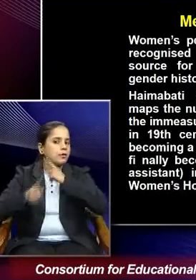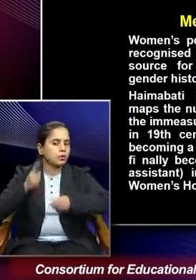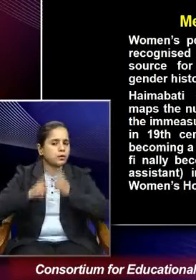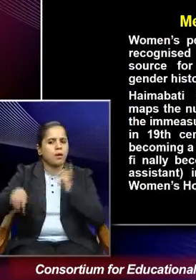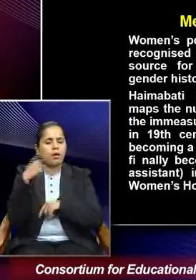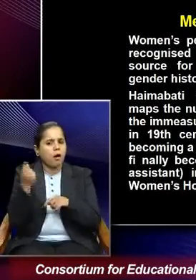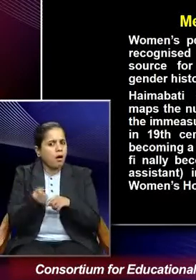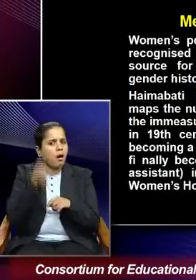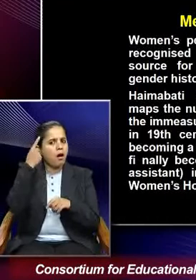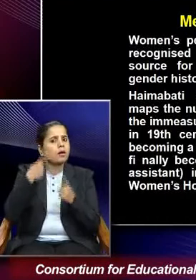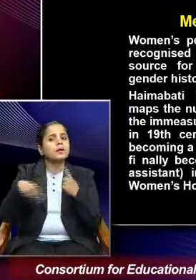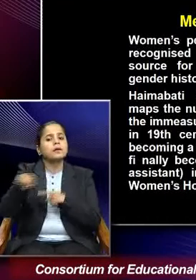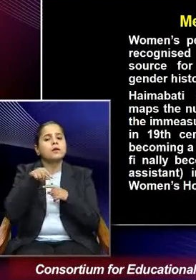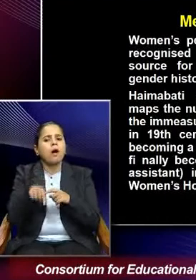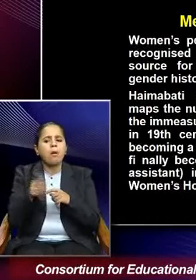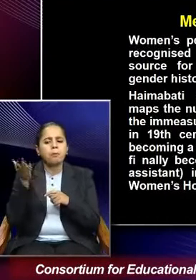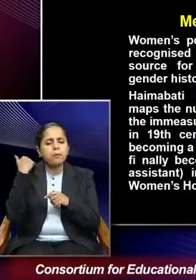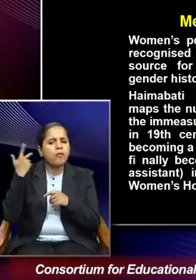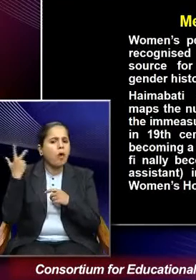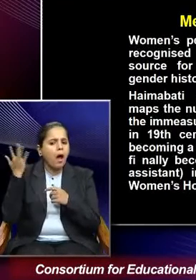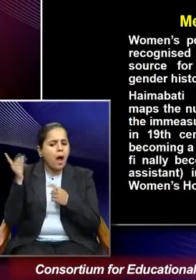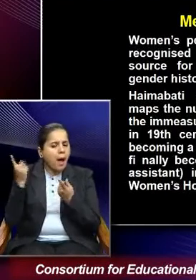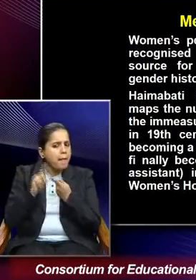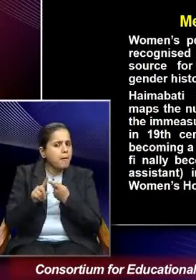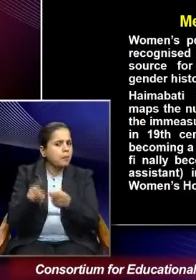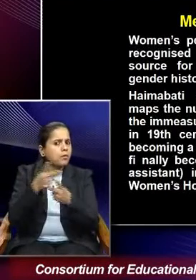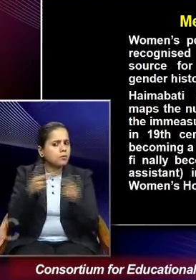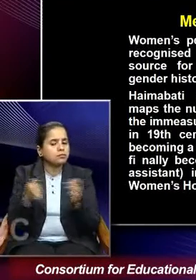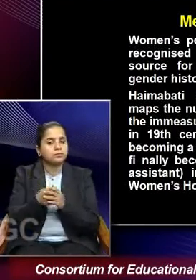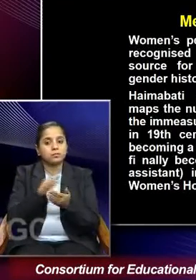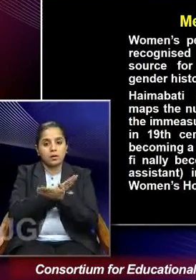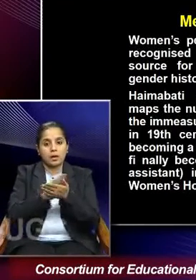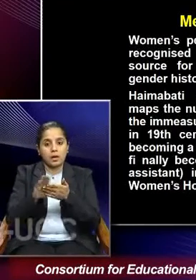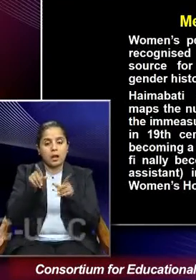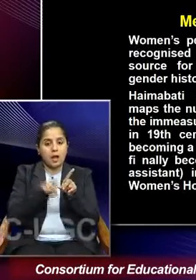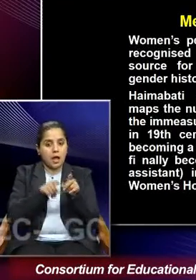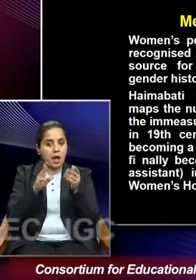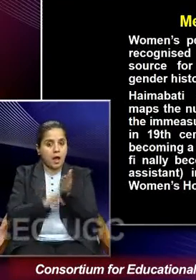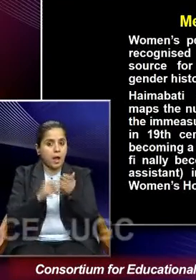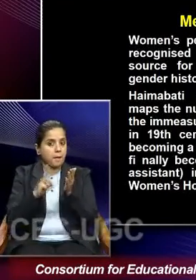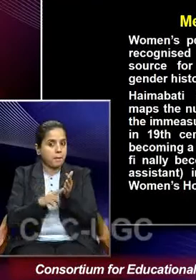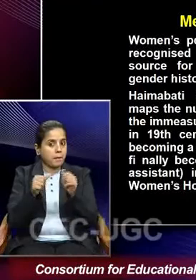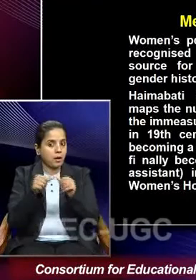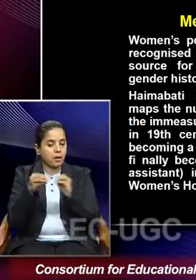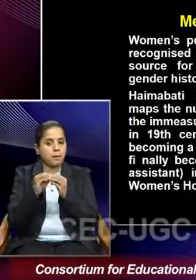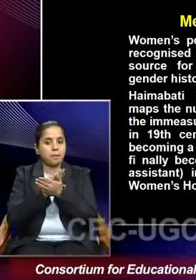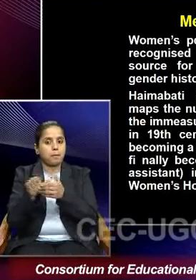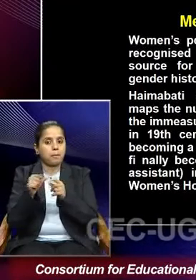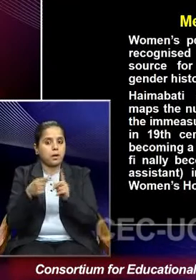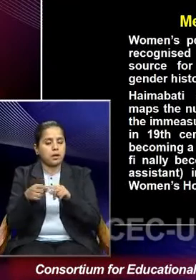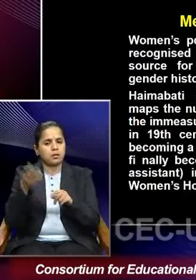contemporary conditions. So Haima Bhatti Sen's extraordinary memoir